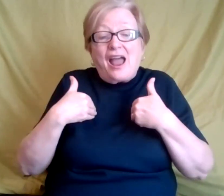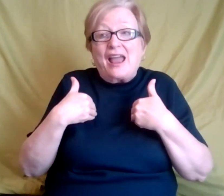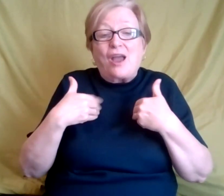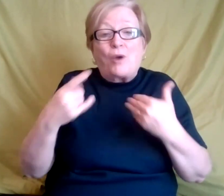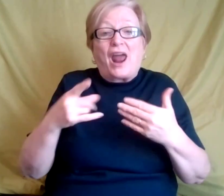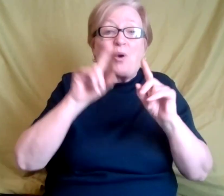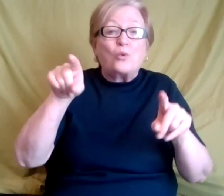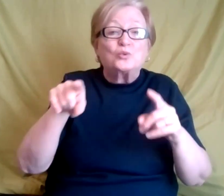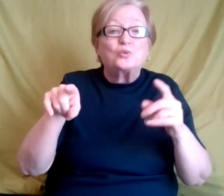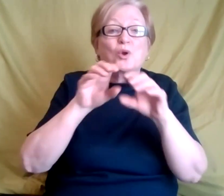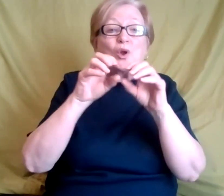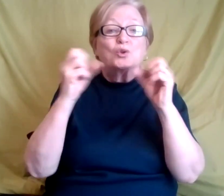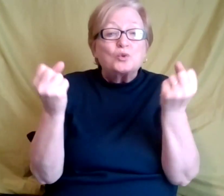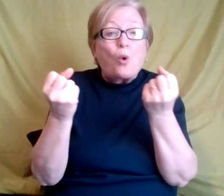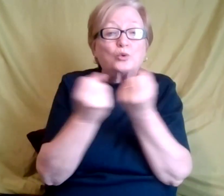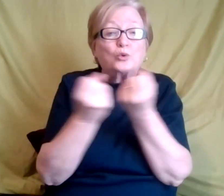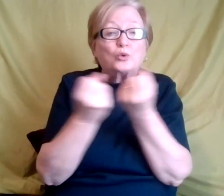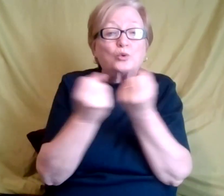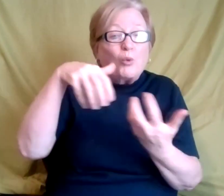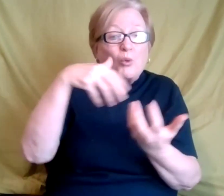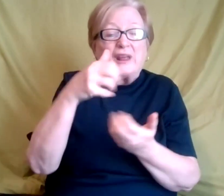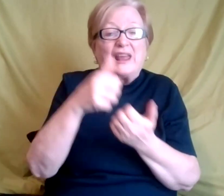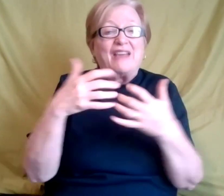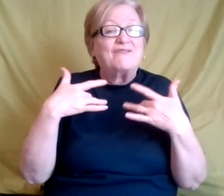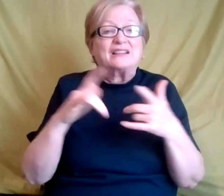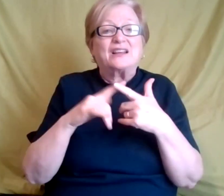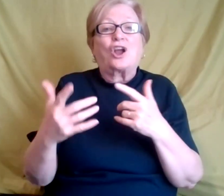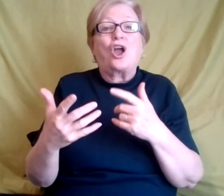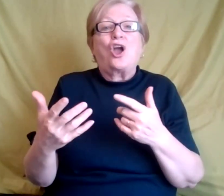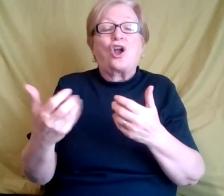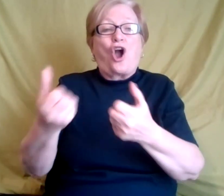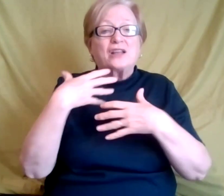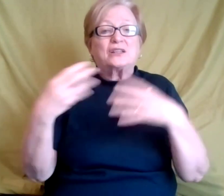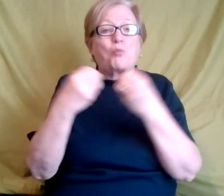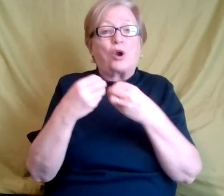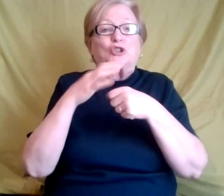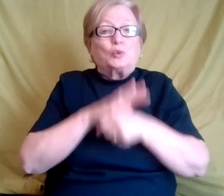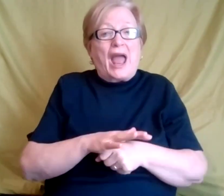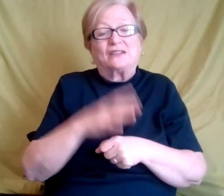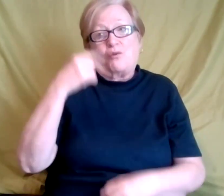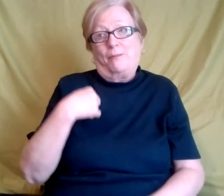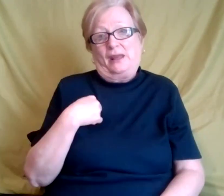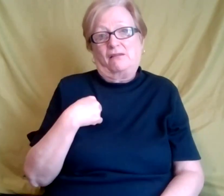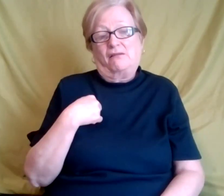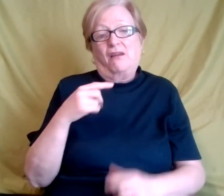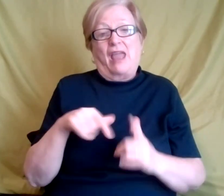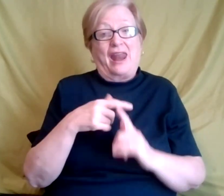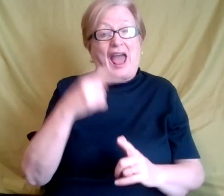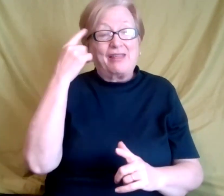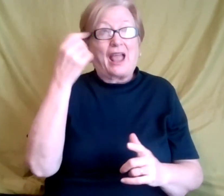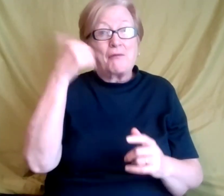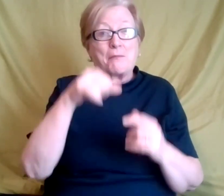undue stress on me. And there were times when I think back that, uh, to attend certain